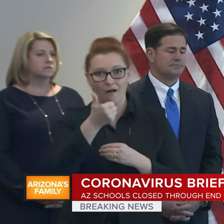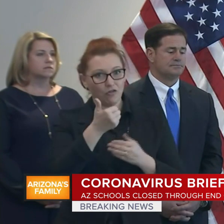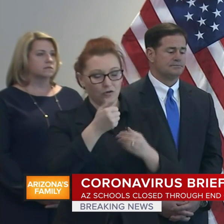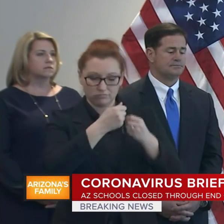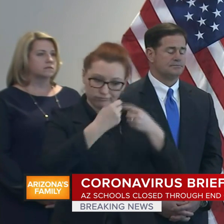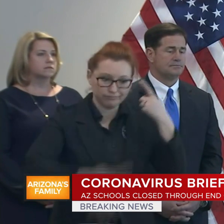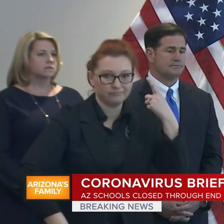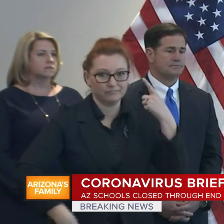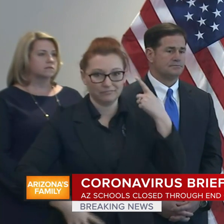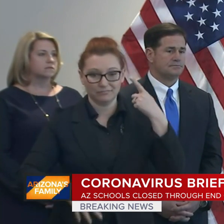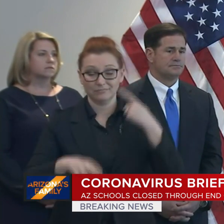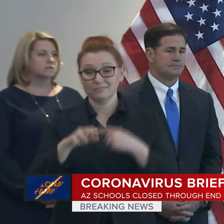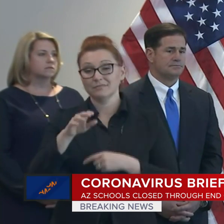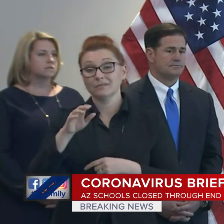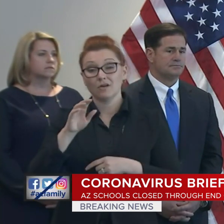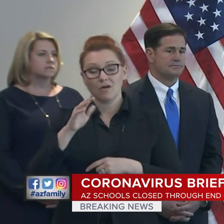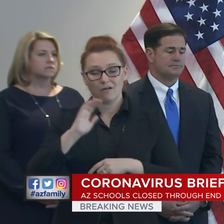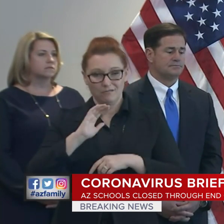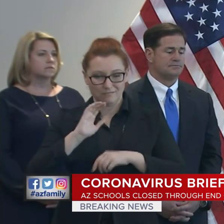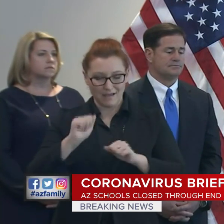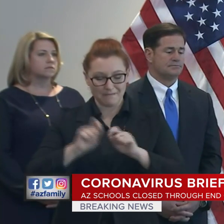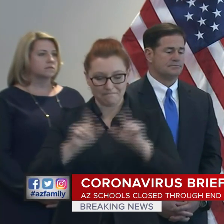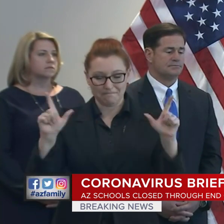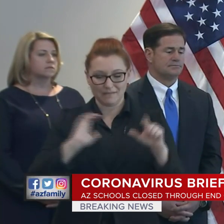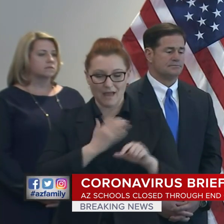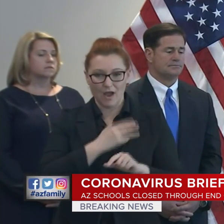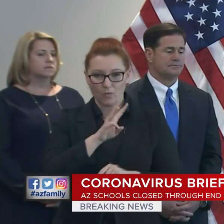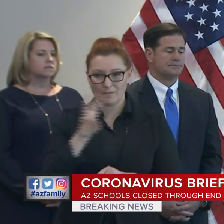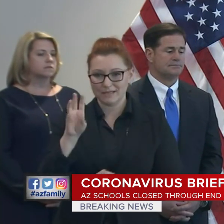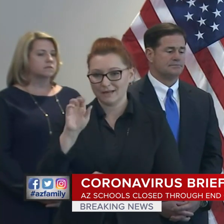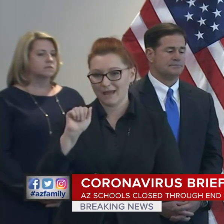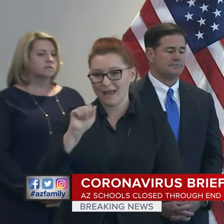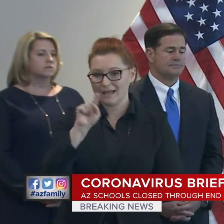others, which is azed.gov.